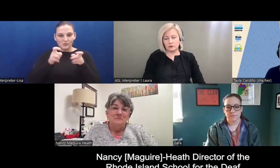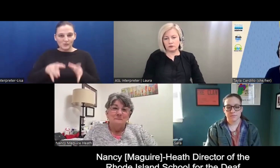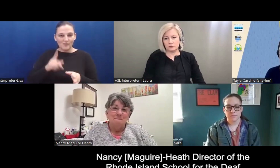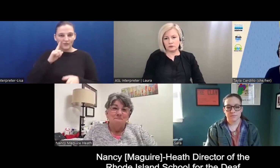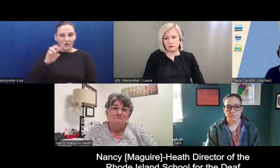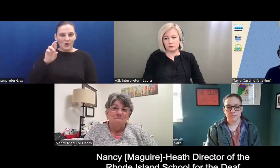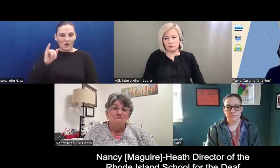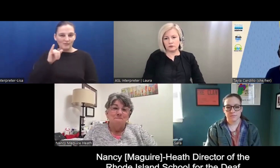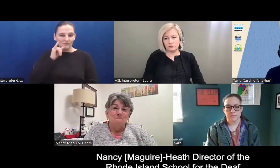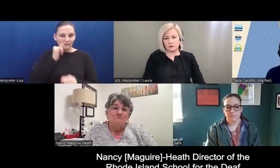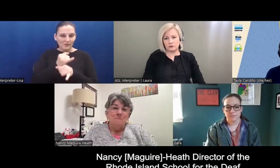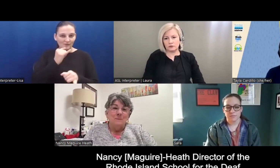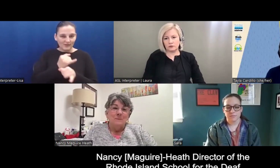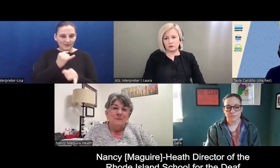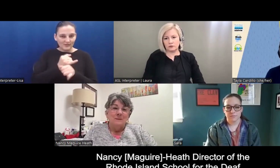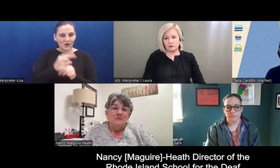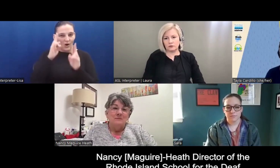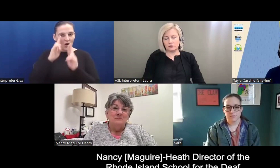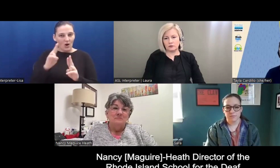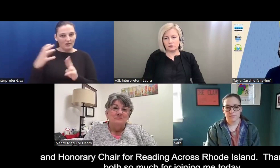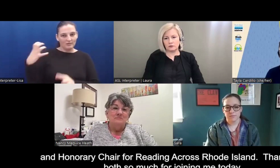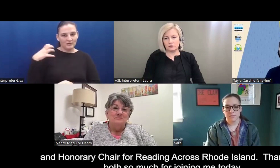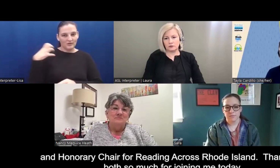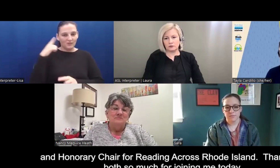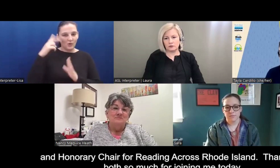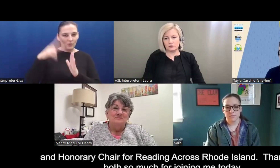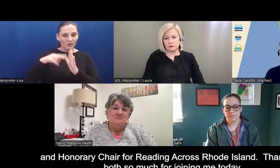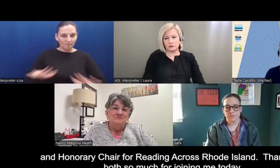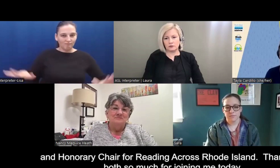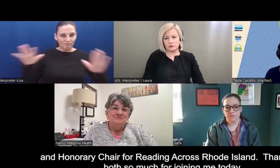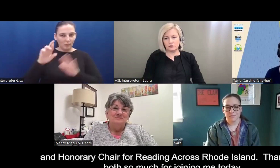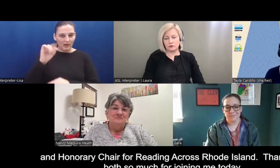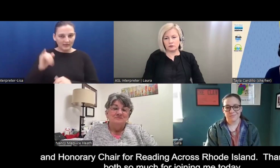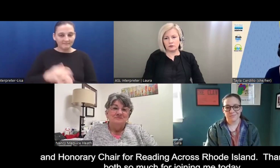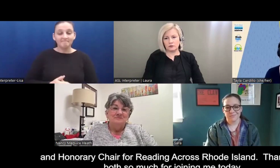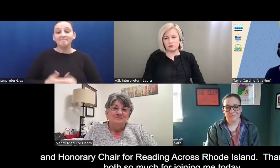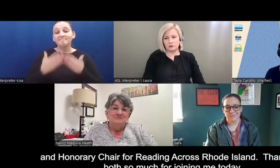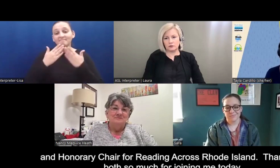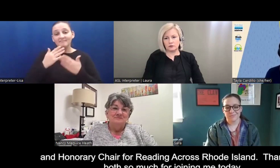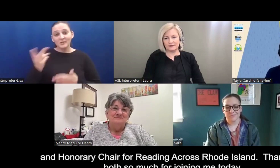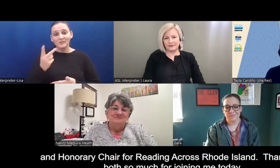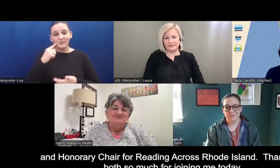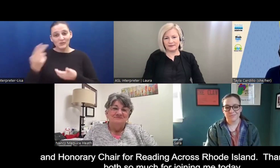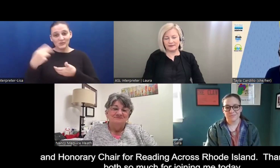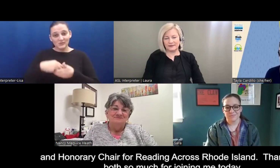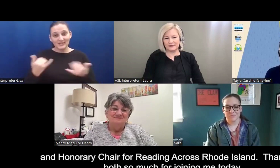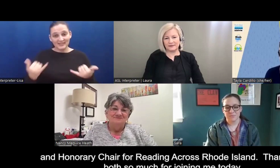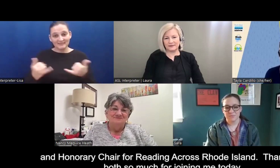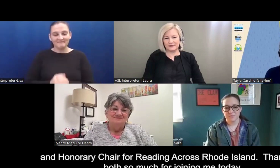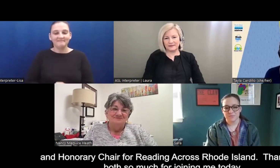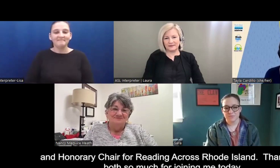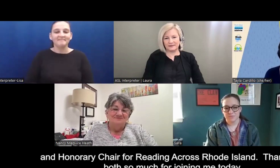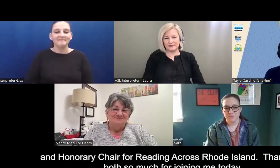School for the Deaf and honorary chair of Reading Across Rhode Island. Thank you both so much for joining me today.